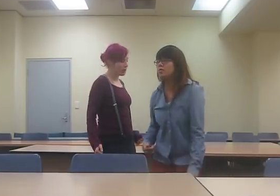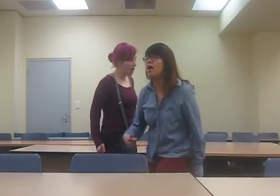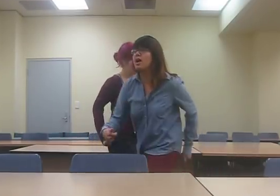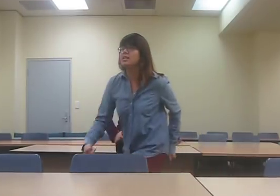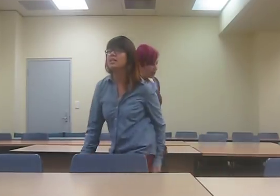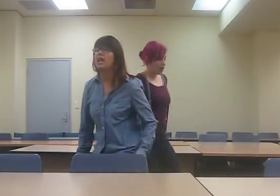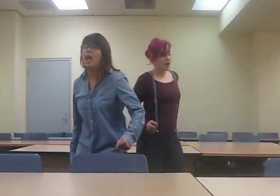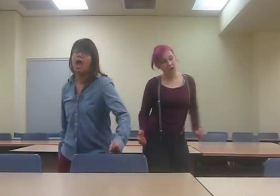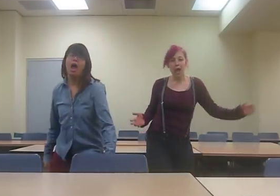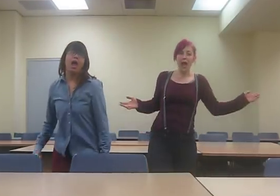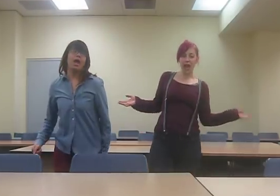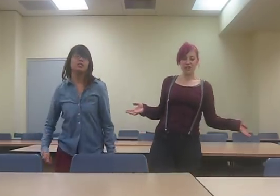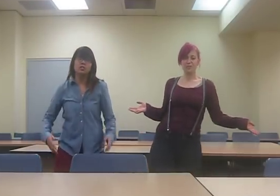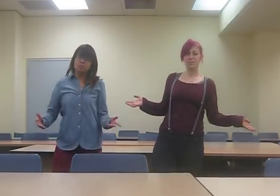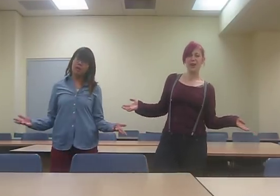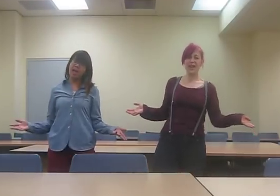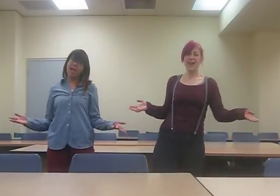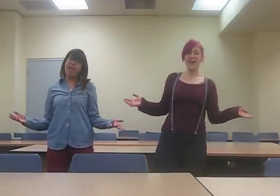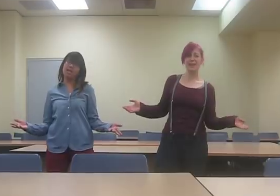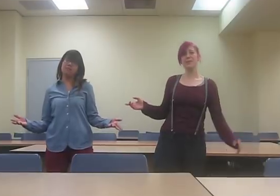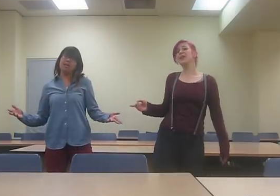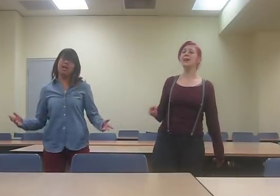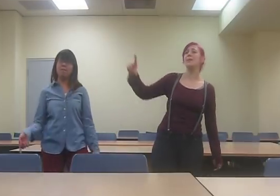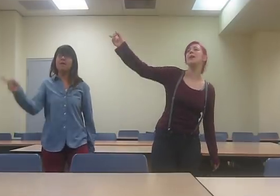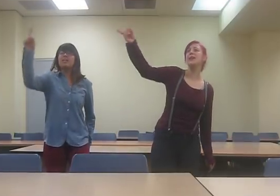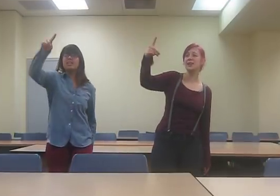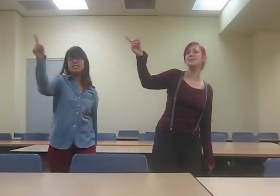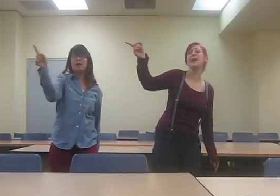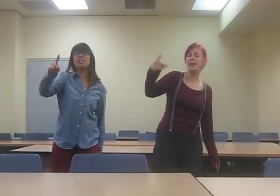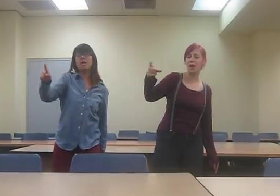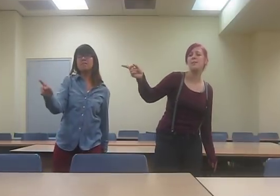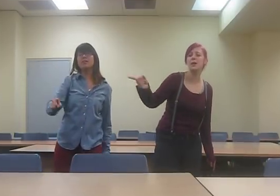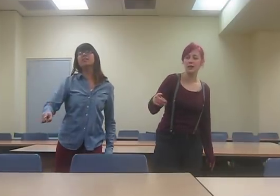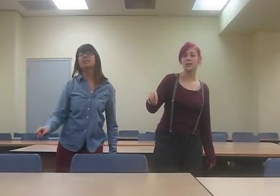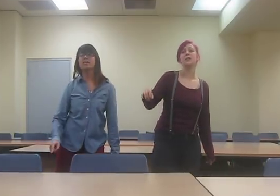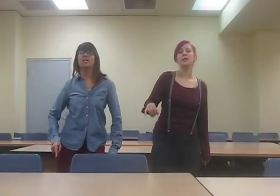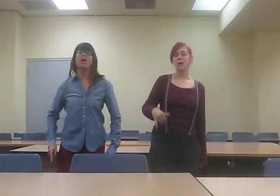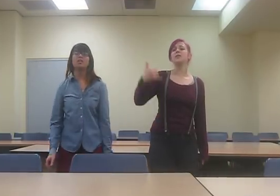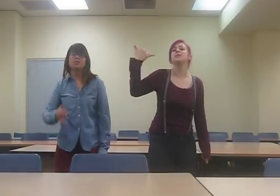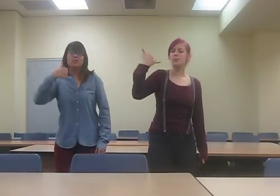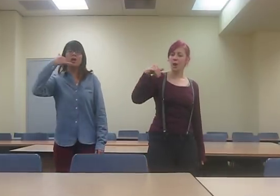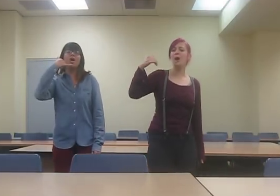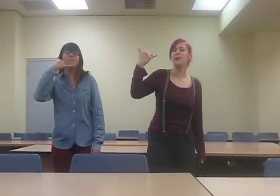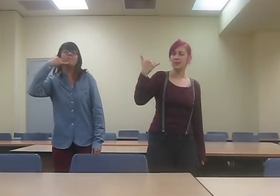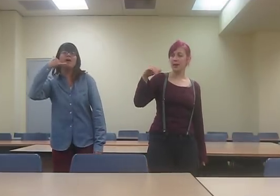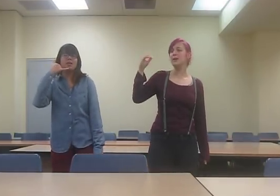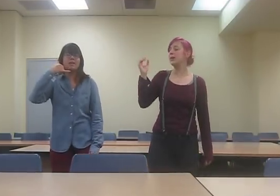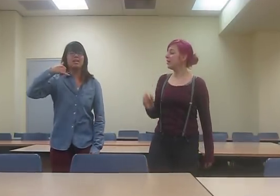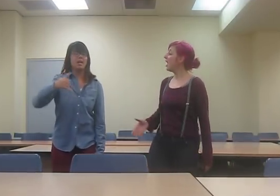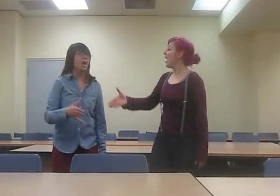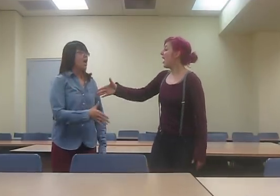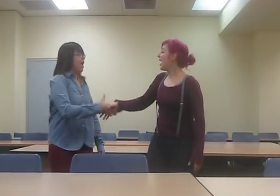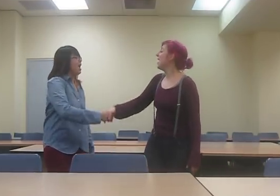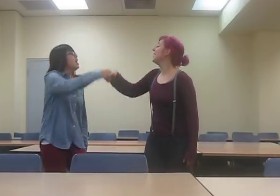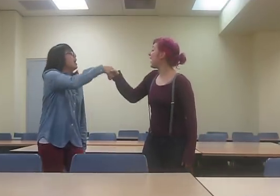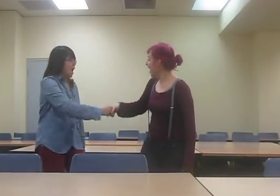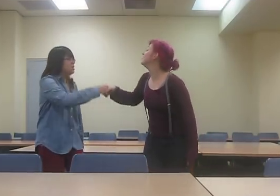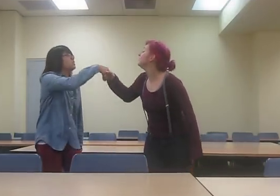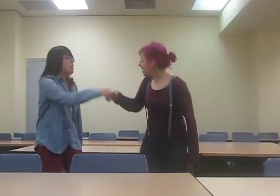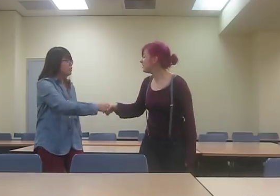right I want you, baby But here's my number So call me, baby Hey, I just met